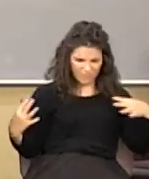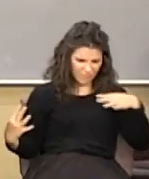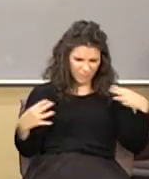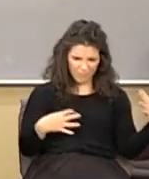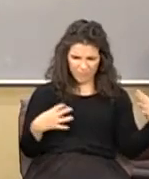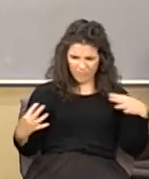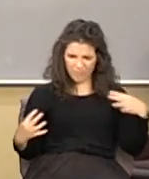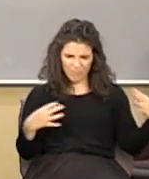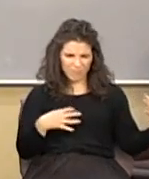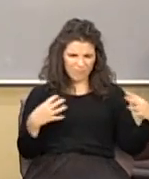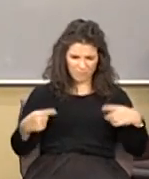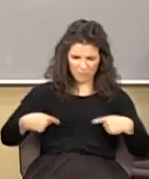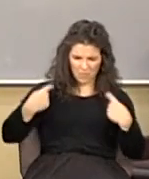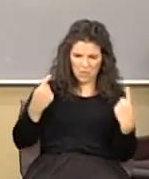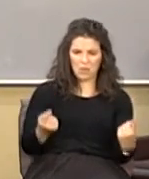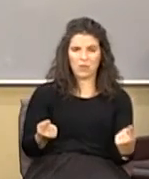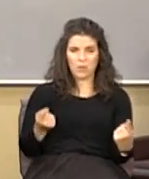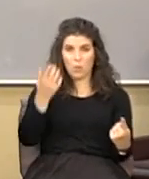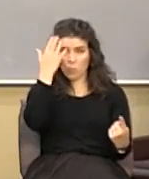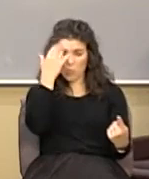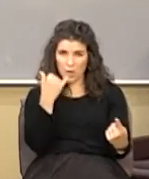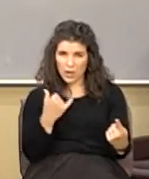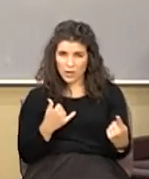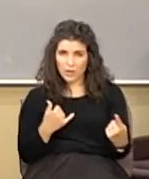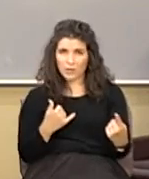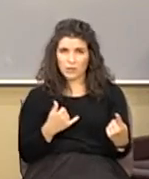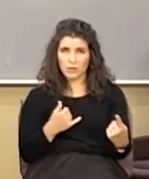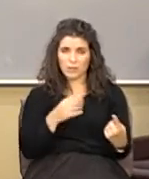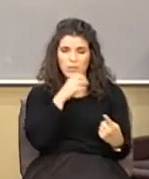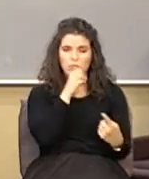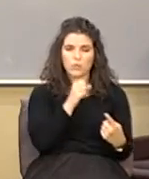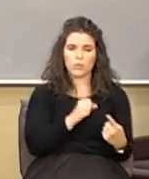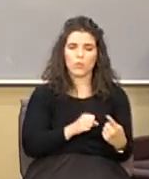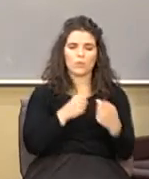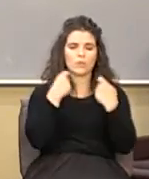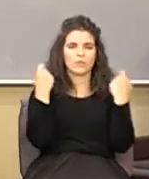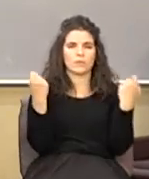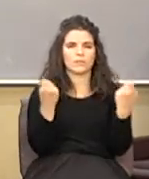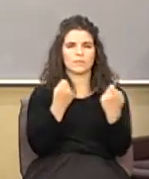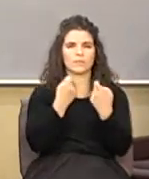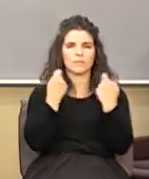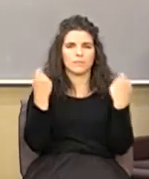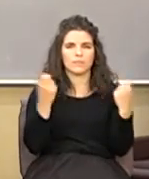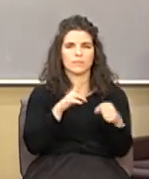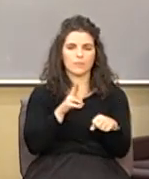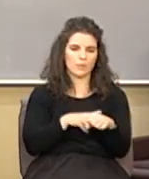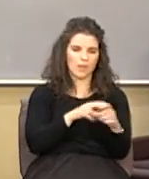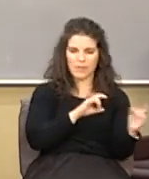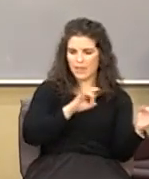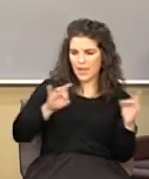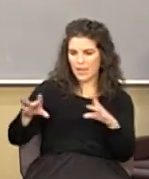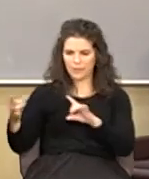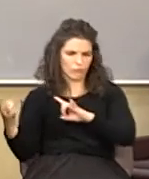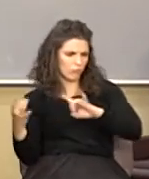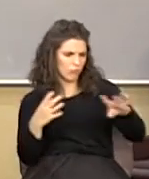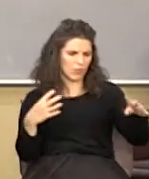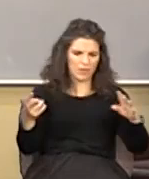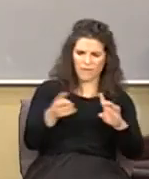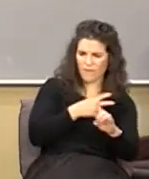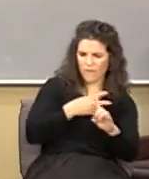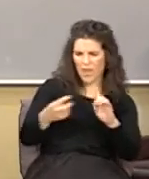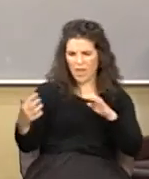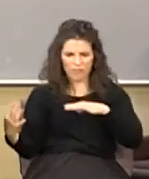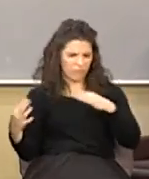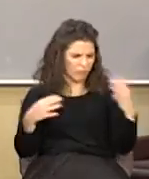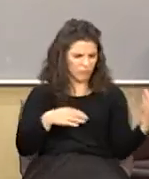has always been there because of the old sin nature the animosity the hatred the violence between groups